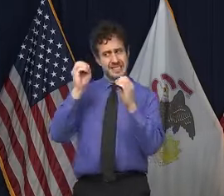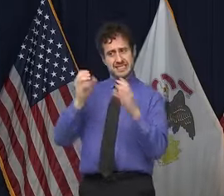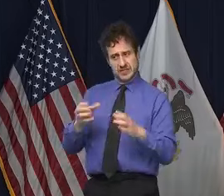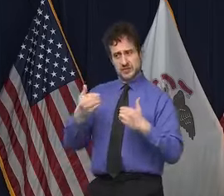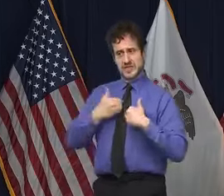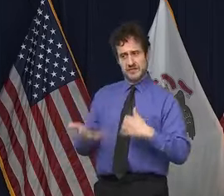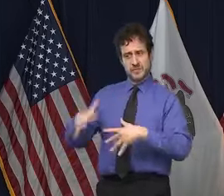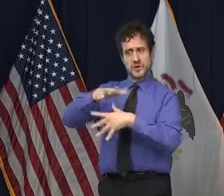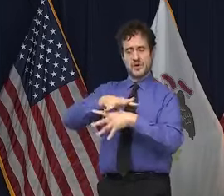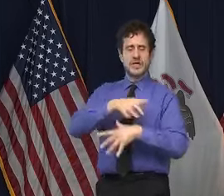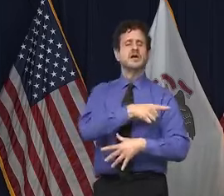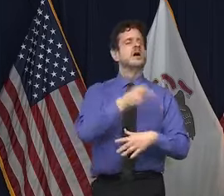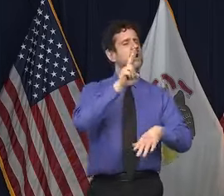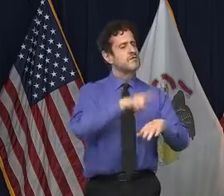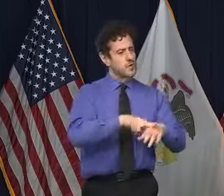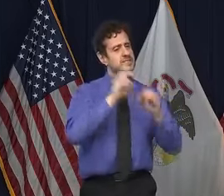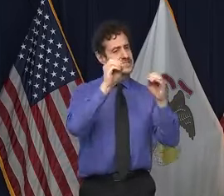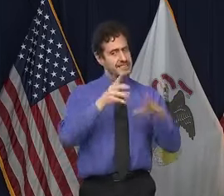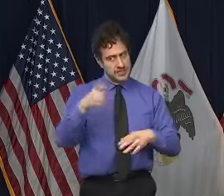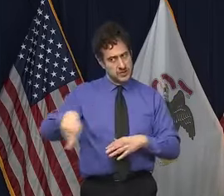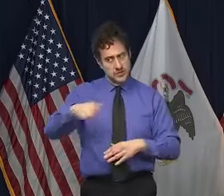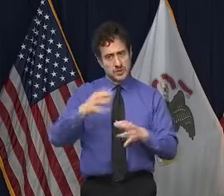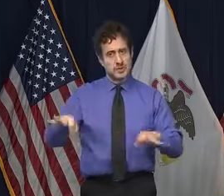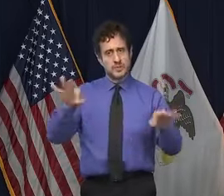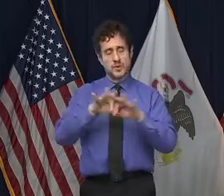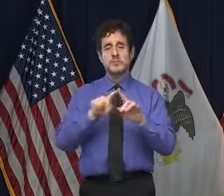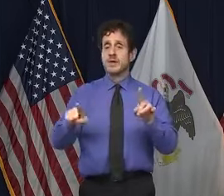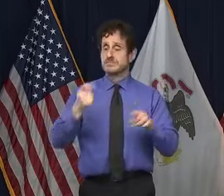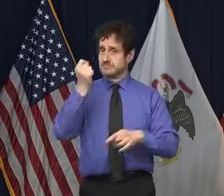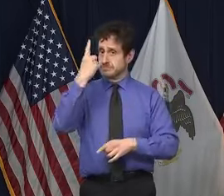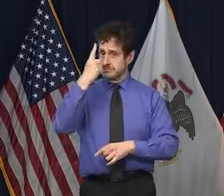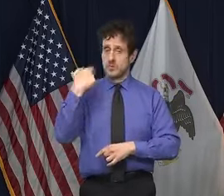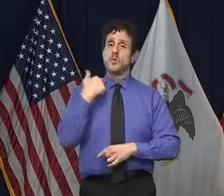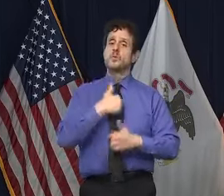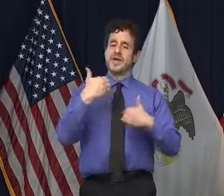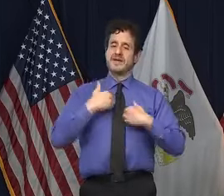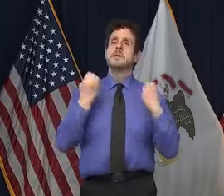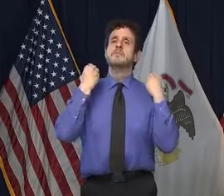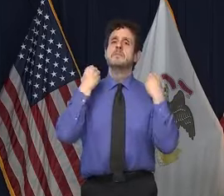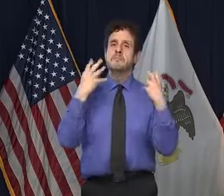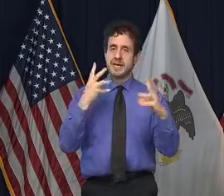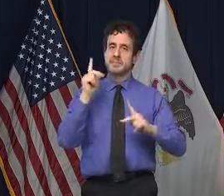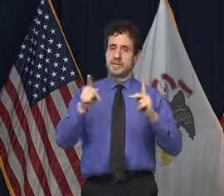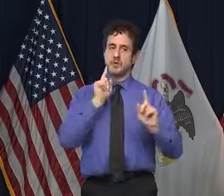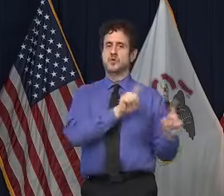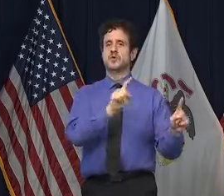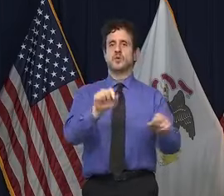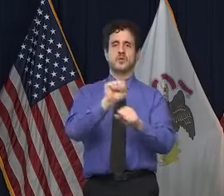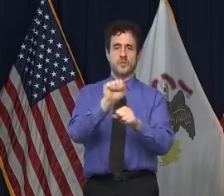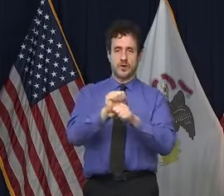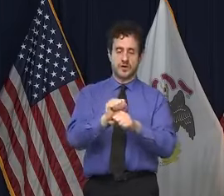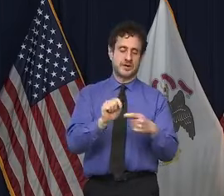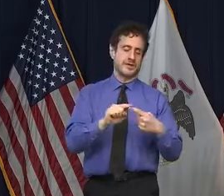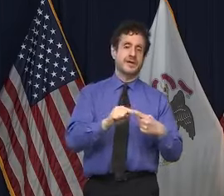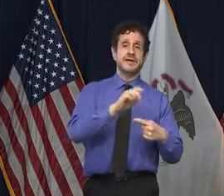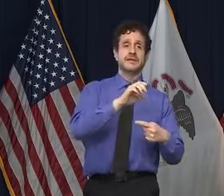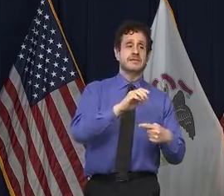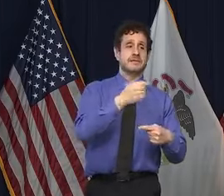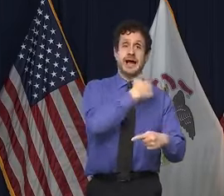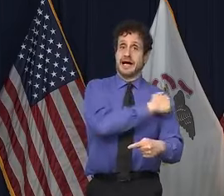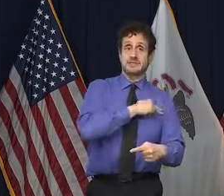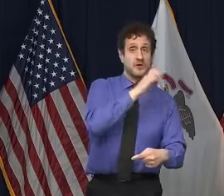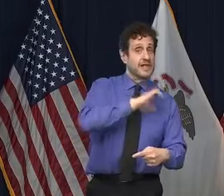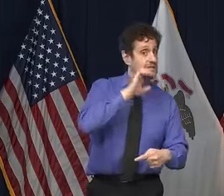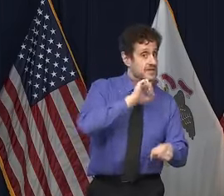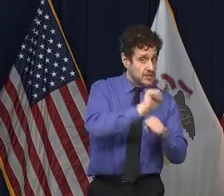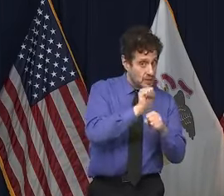important, but I also want to just recognize that we have a lot of frontline workers. There are cafeteria workers in hospitals, for